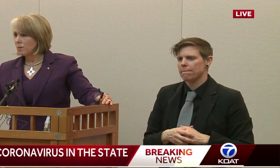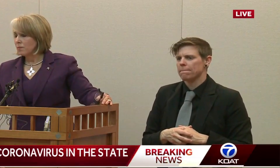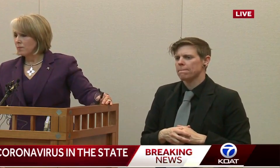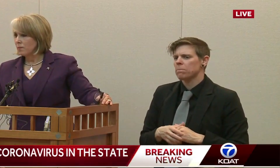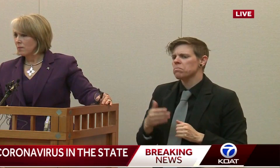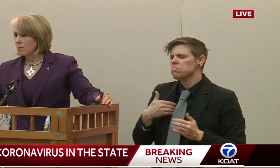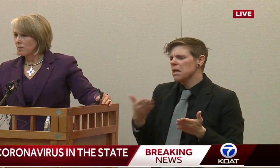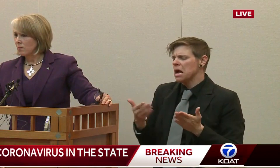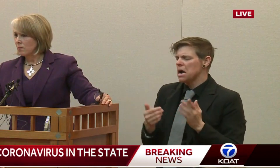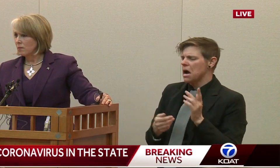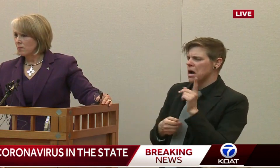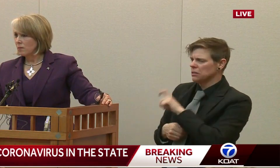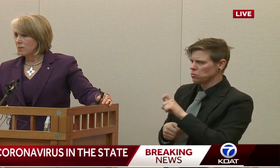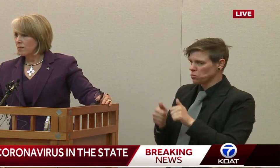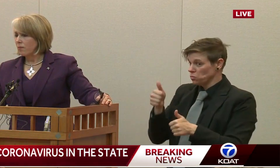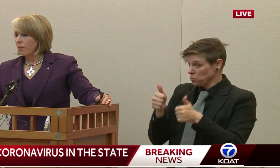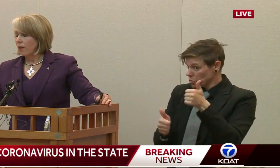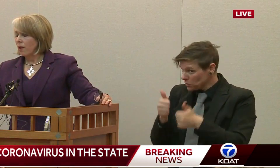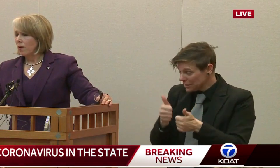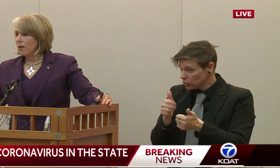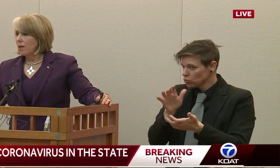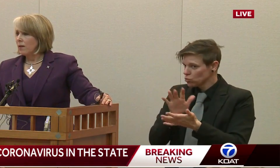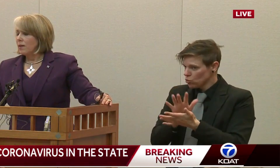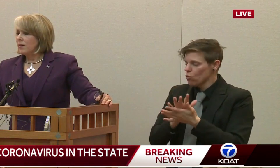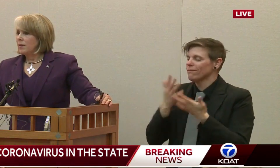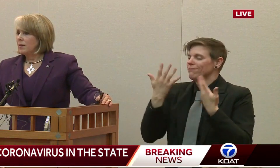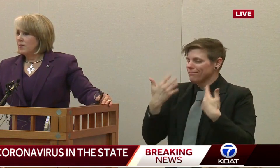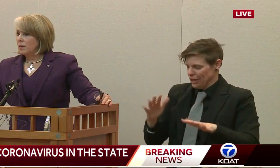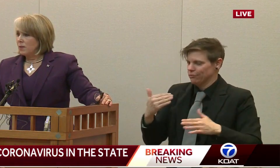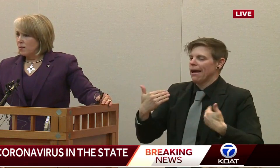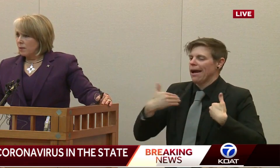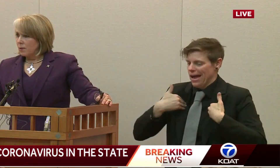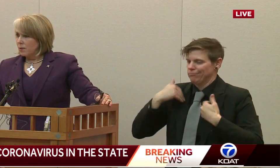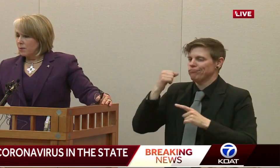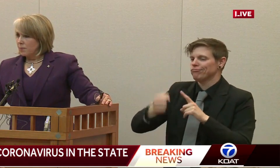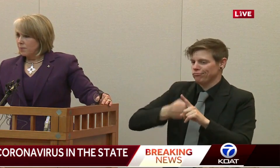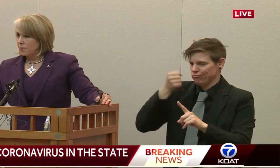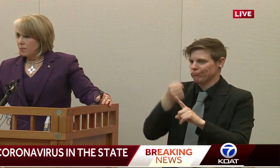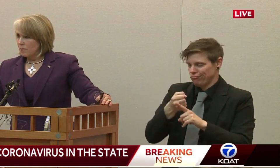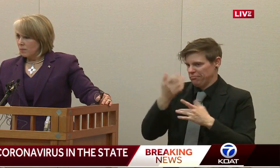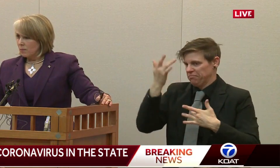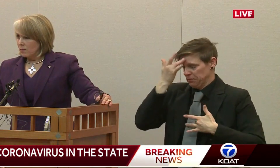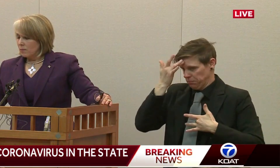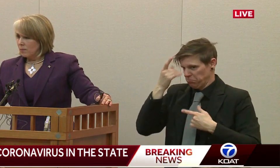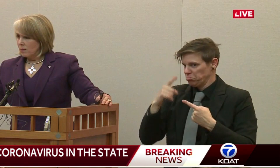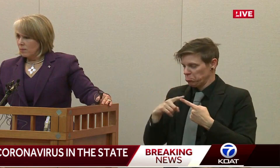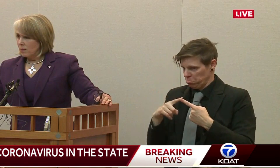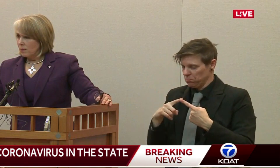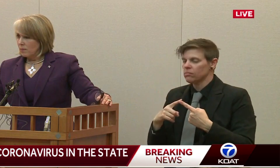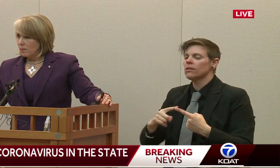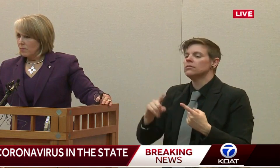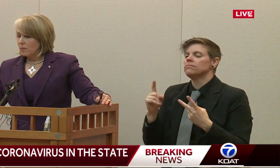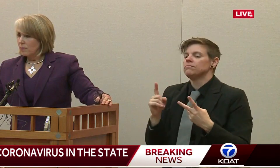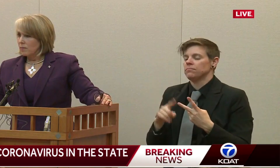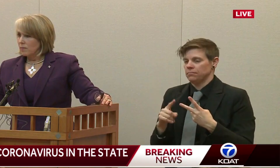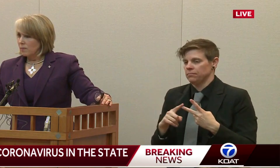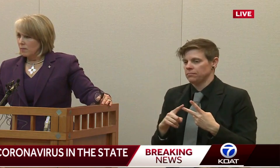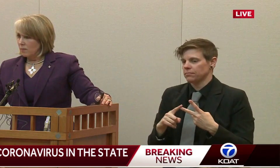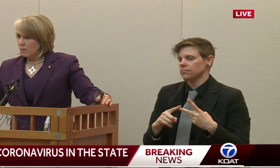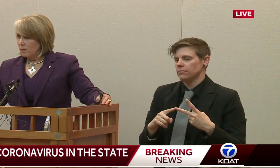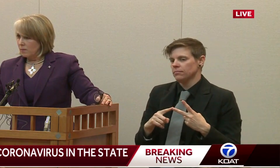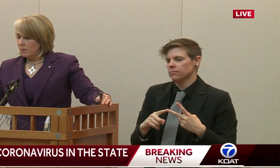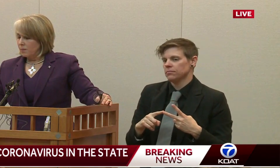have been affected. And then if and when there's community